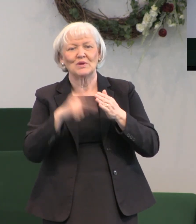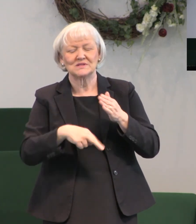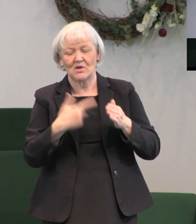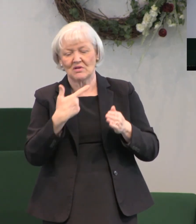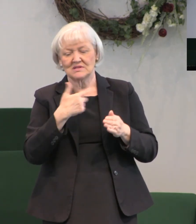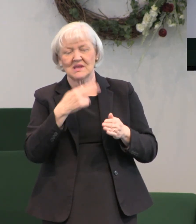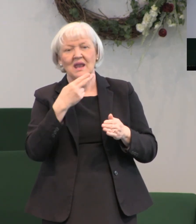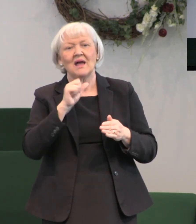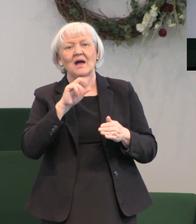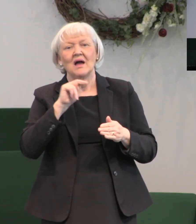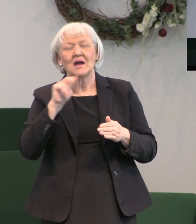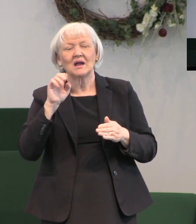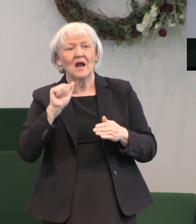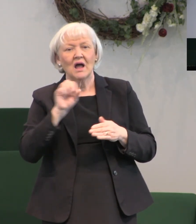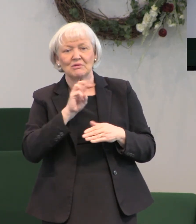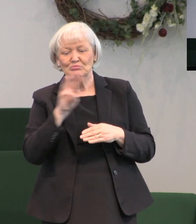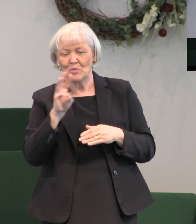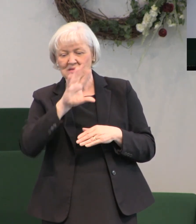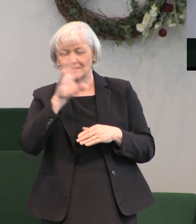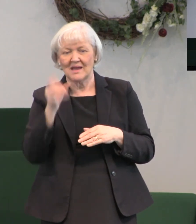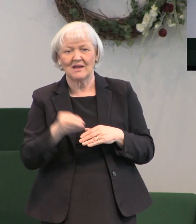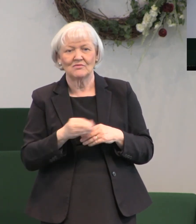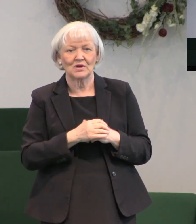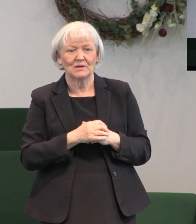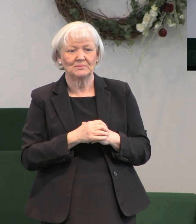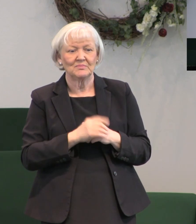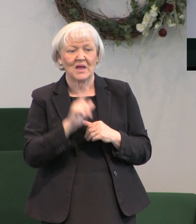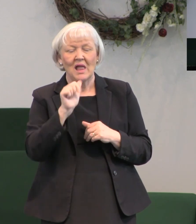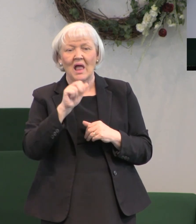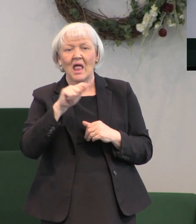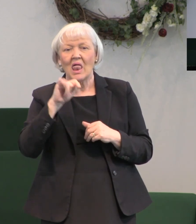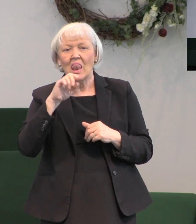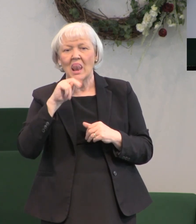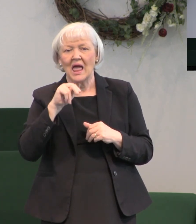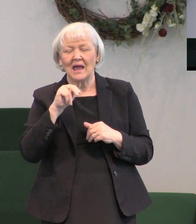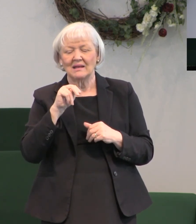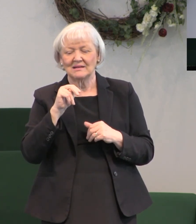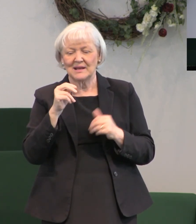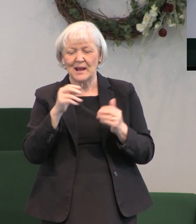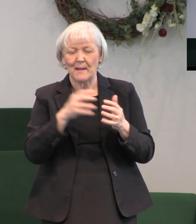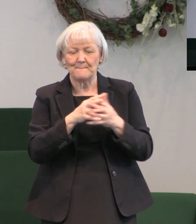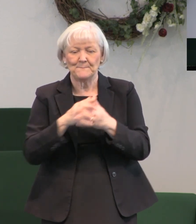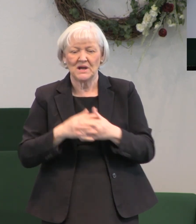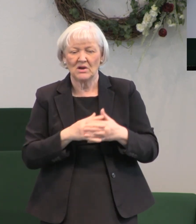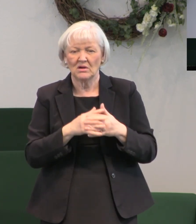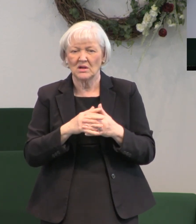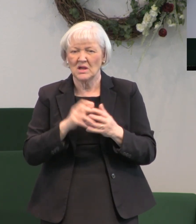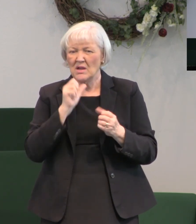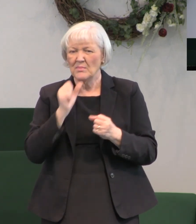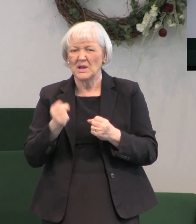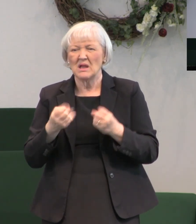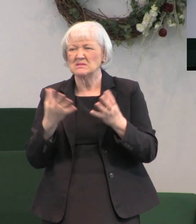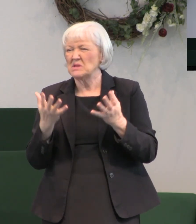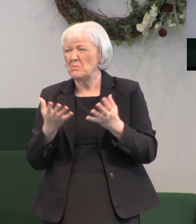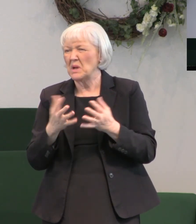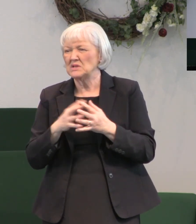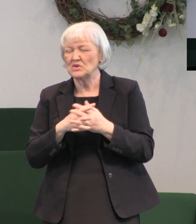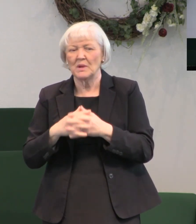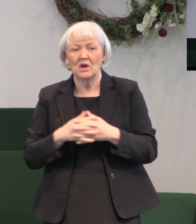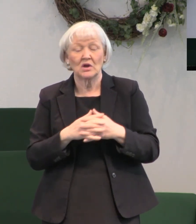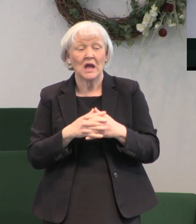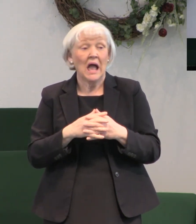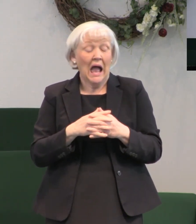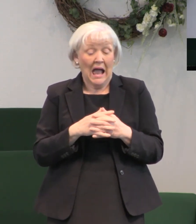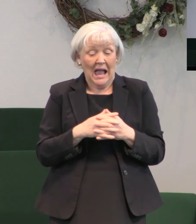West Africa with our missionaries Latin America but not so much in America anymore I did hear talking to